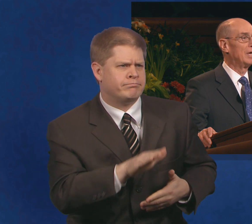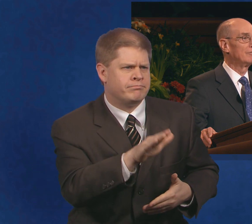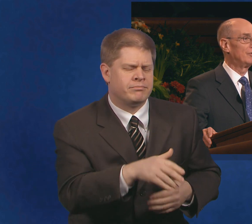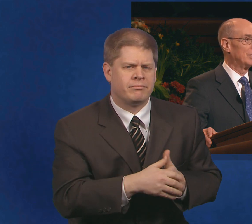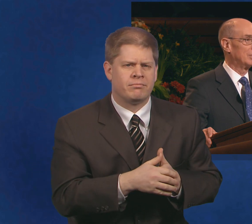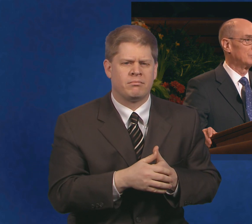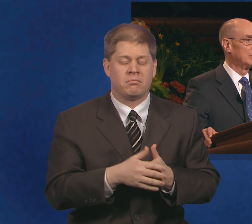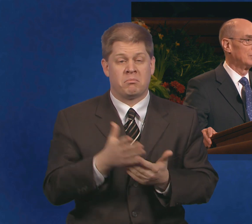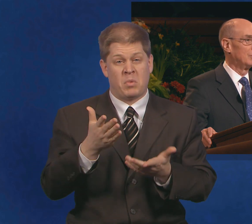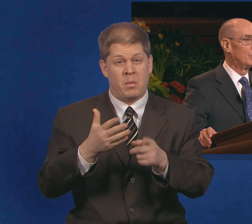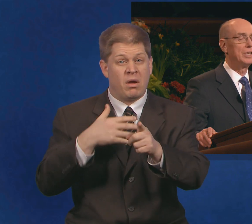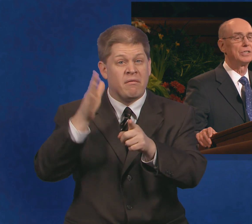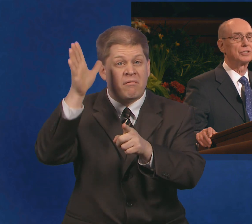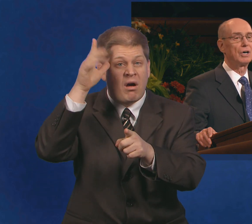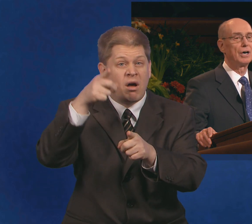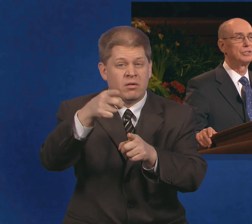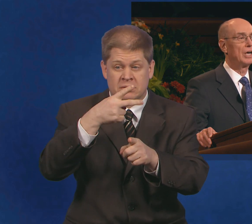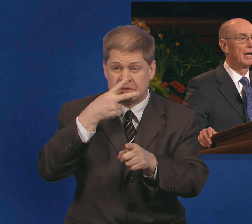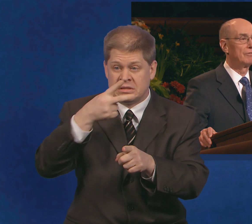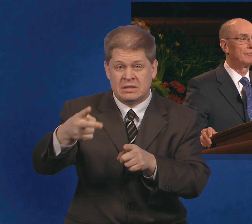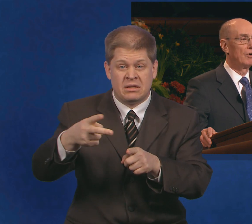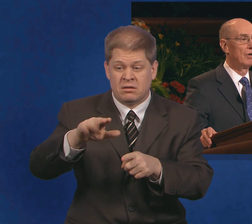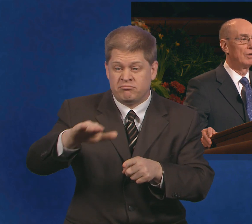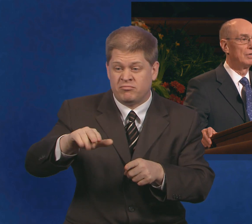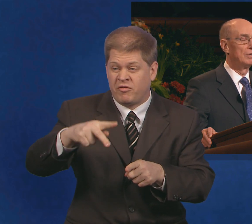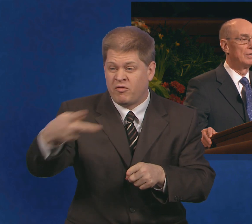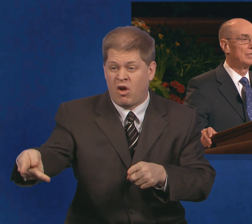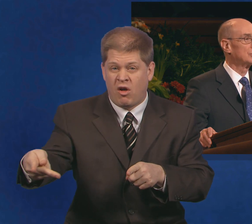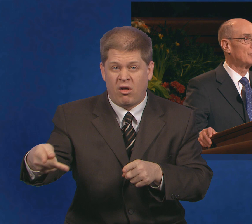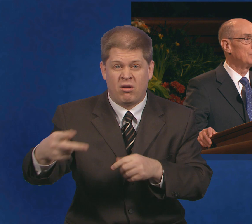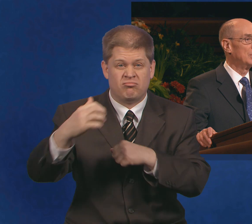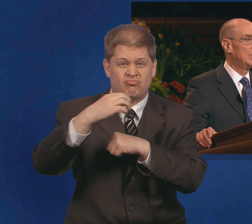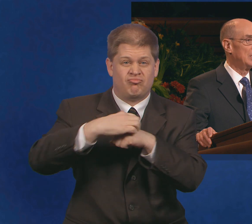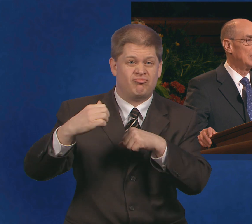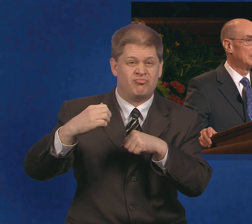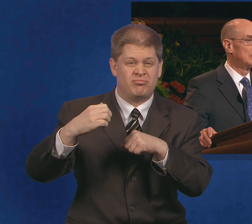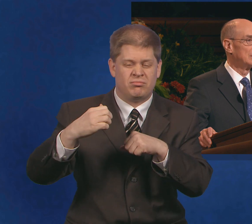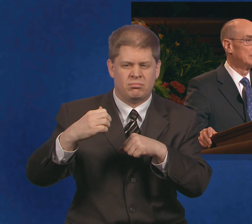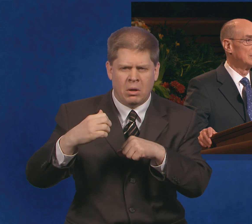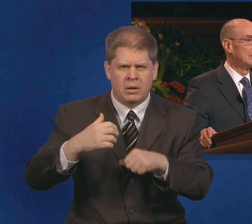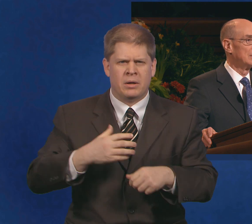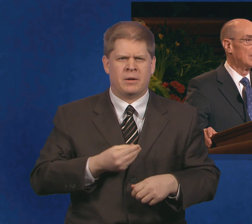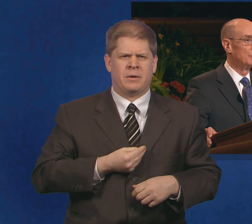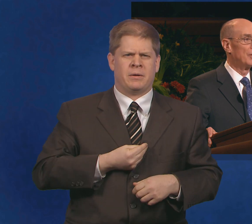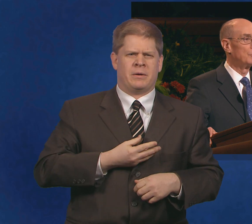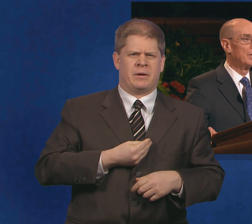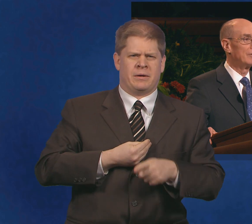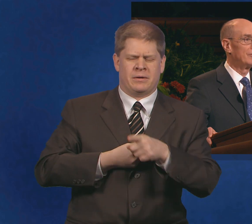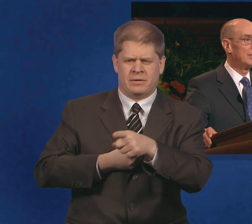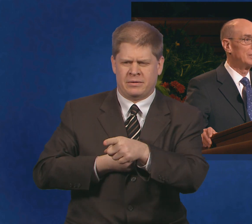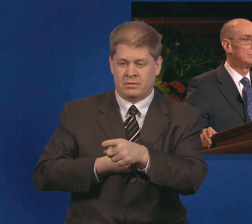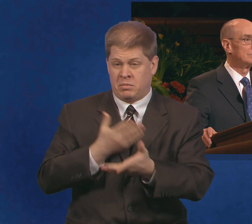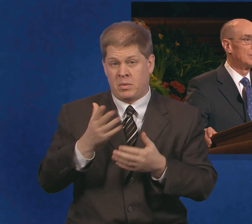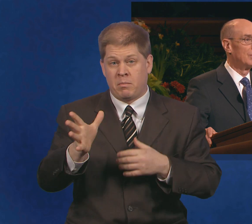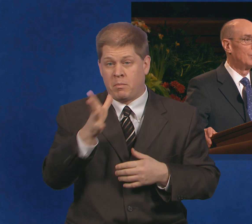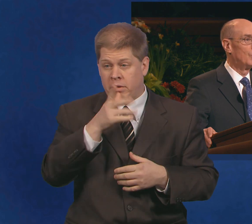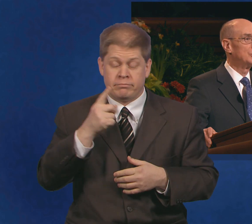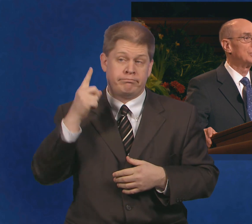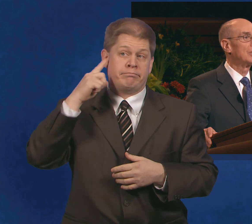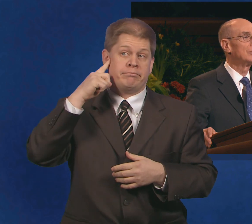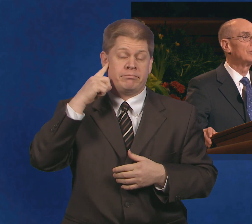father may have felt it when he saw a child fall and scrape a knee. A mother may have felt it